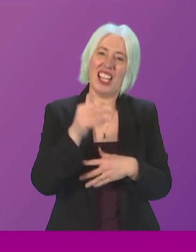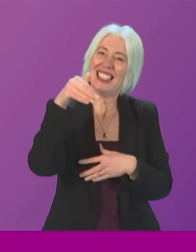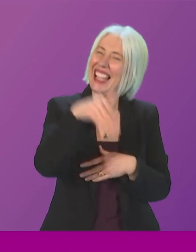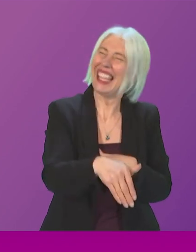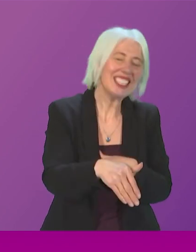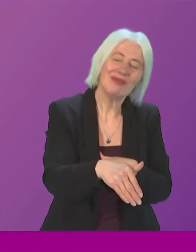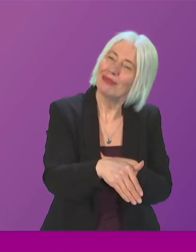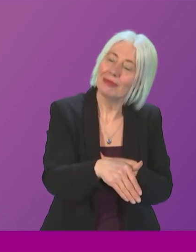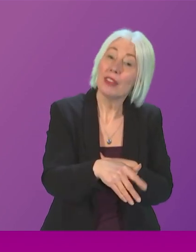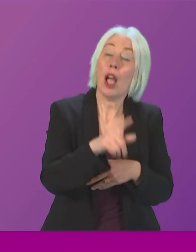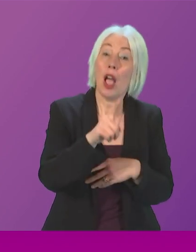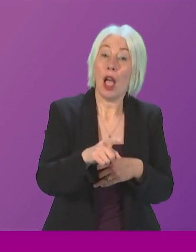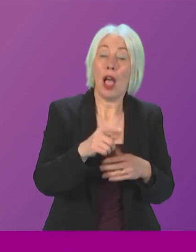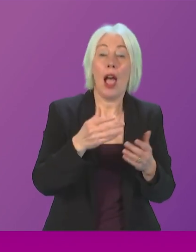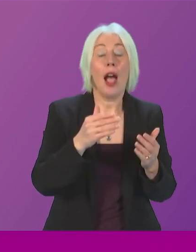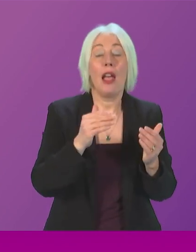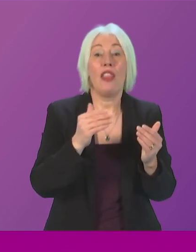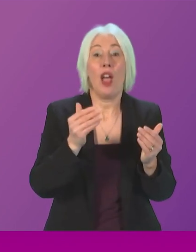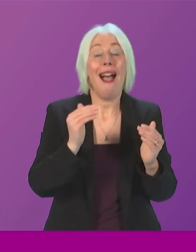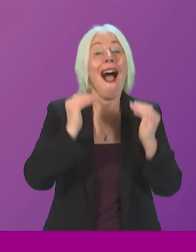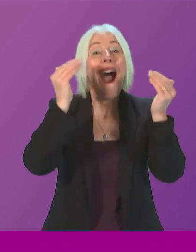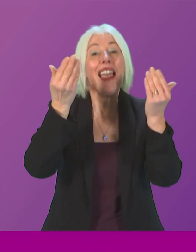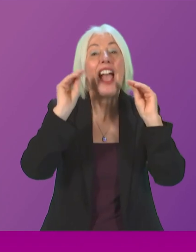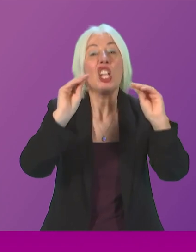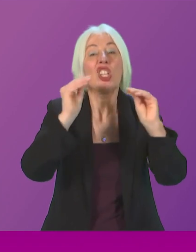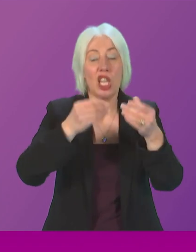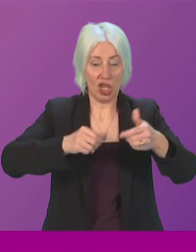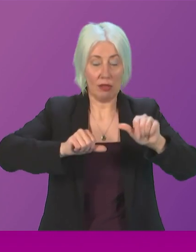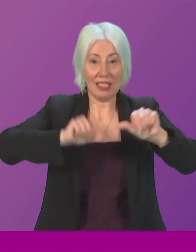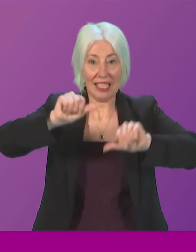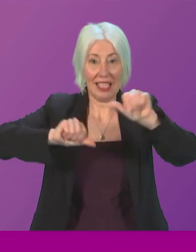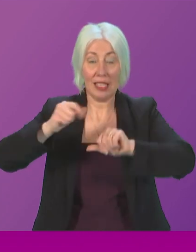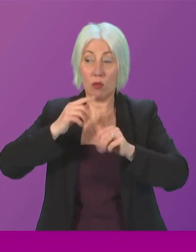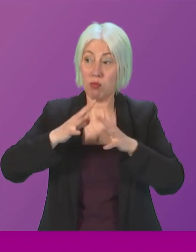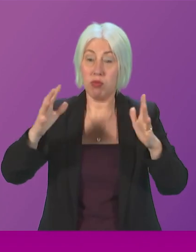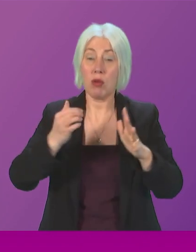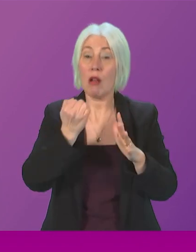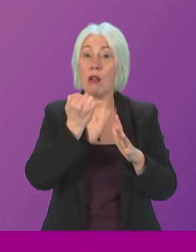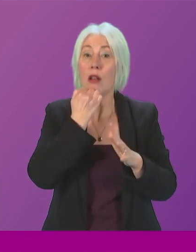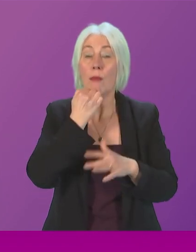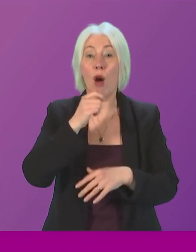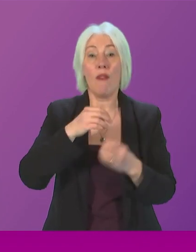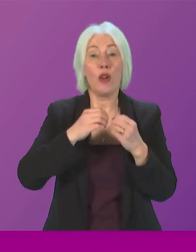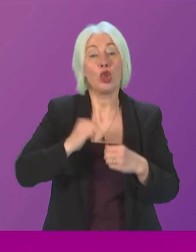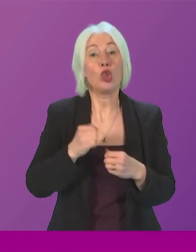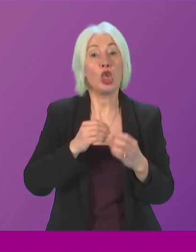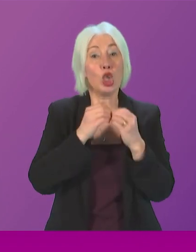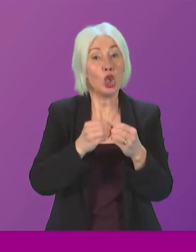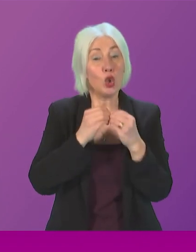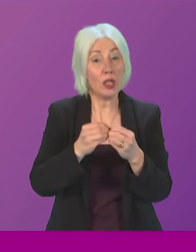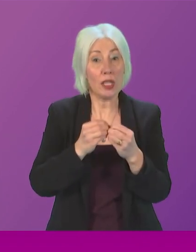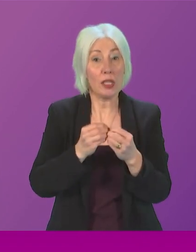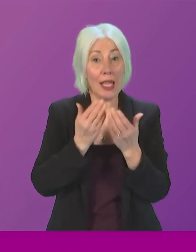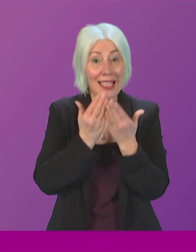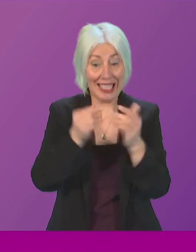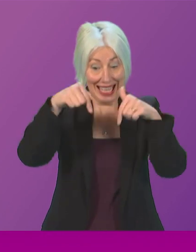remind Willi Rennie of course that the latest higher education stats show that a record number of Scottish domicile students are studying at Scottish